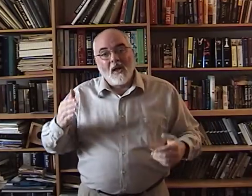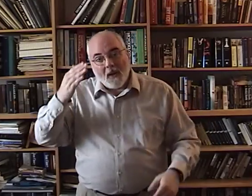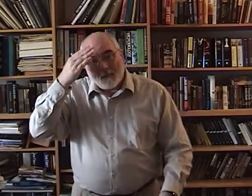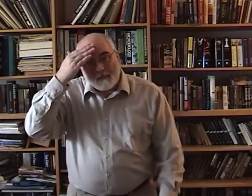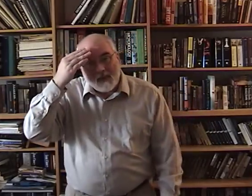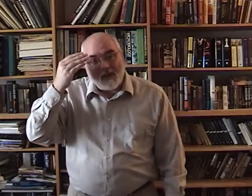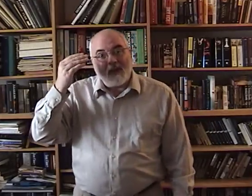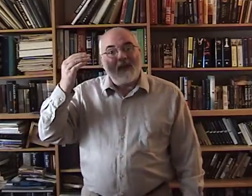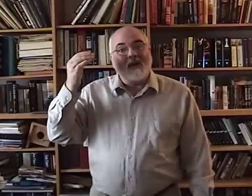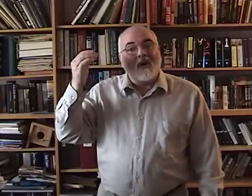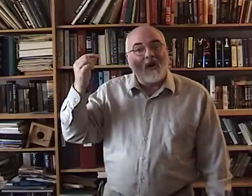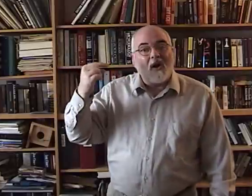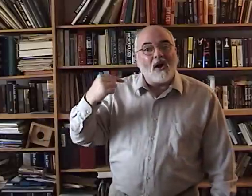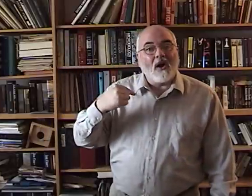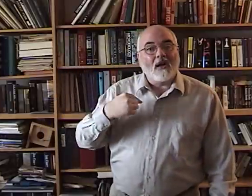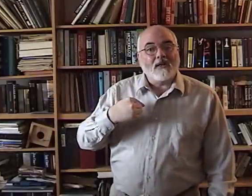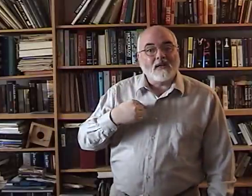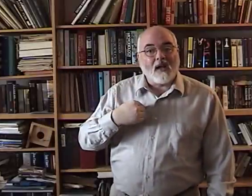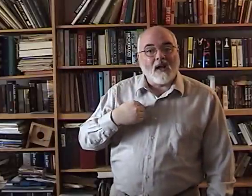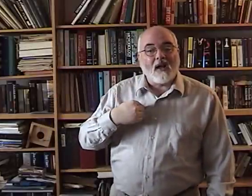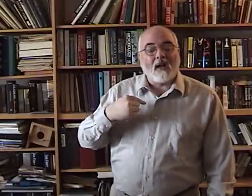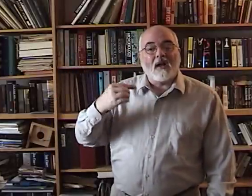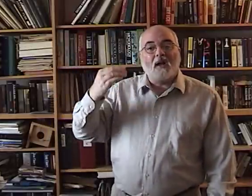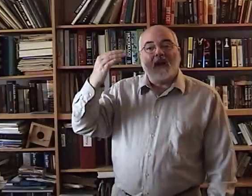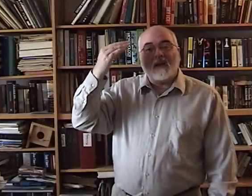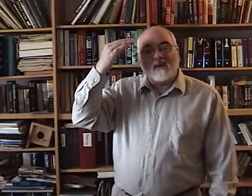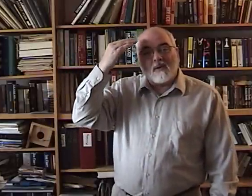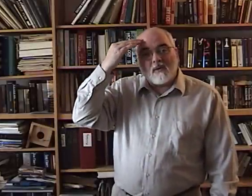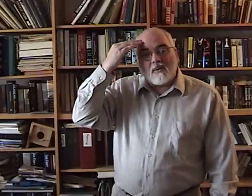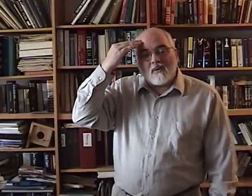because he know